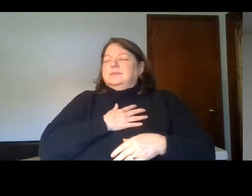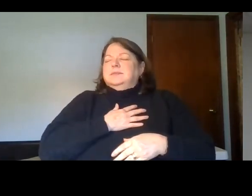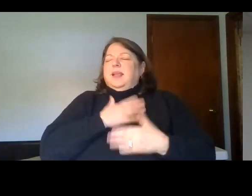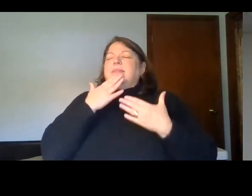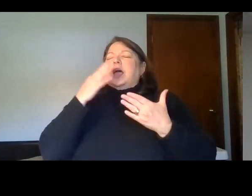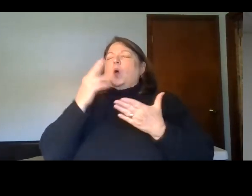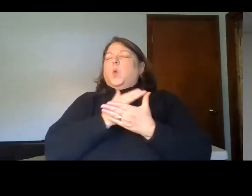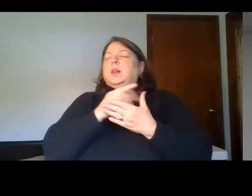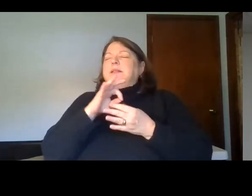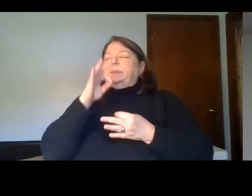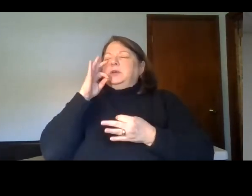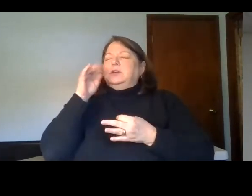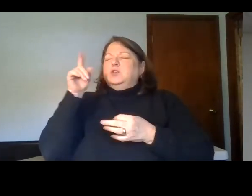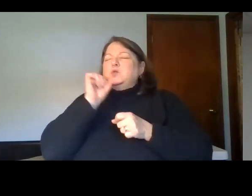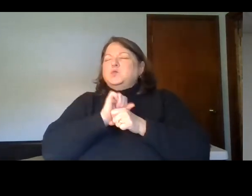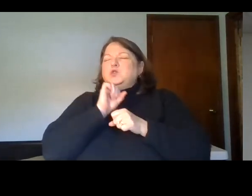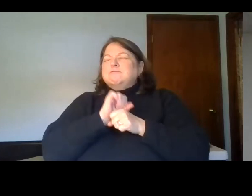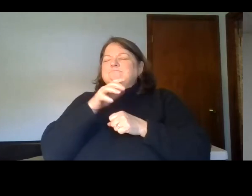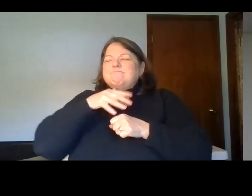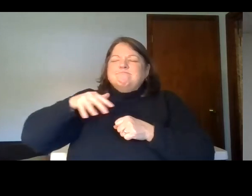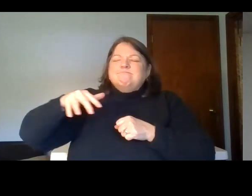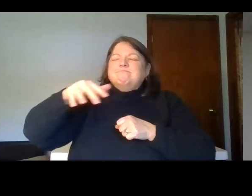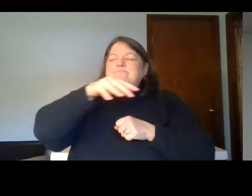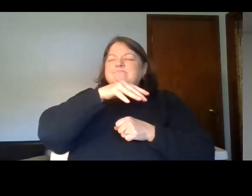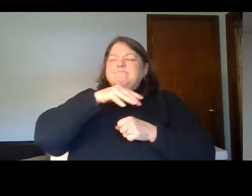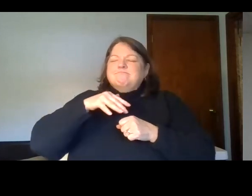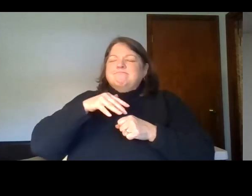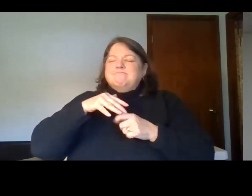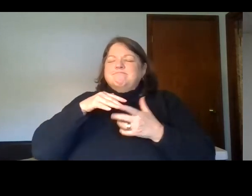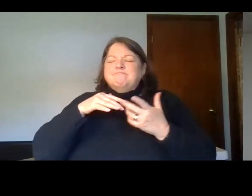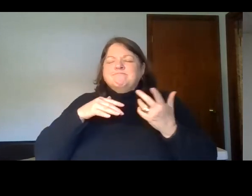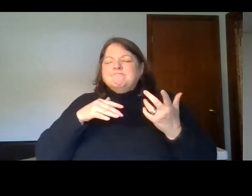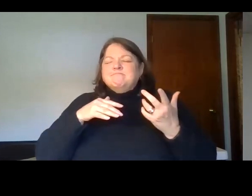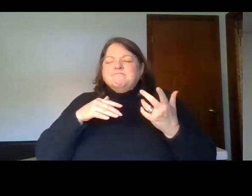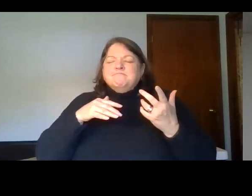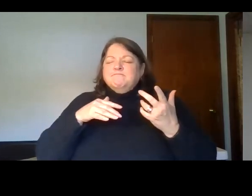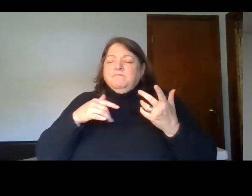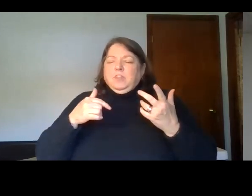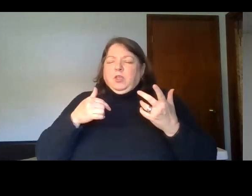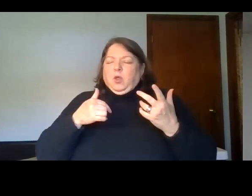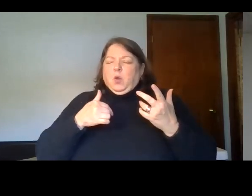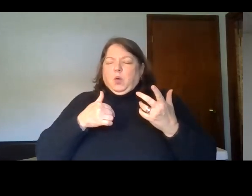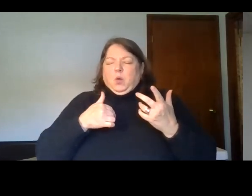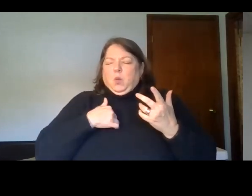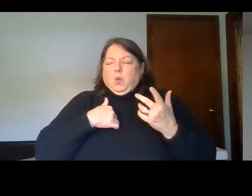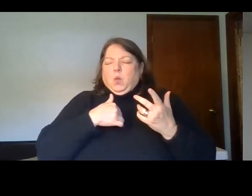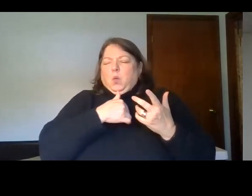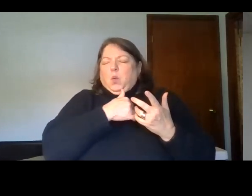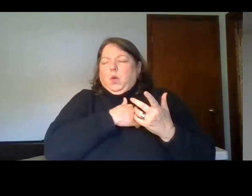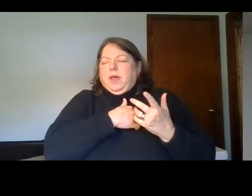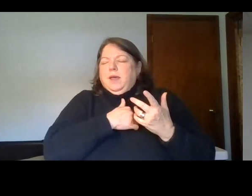working in our world right now, Lord. We refuse to think that this is the enemy bringing destruction.